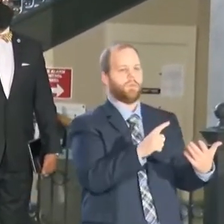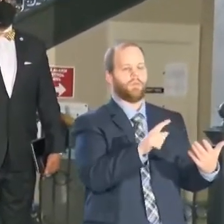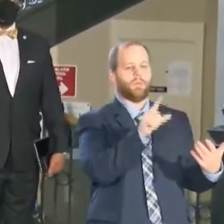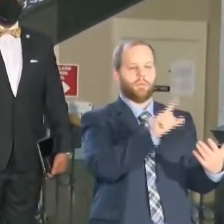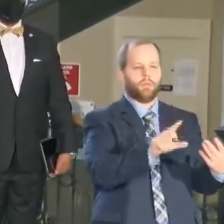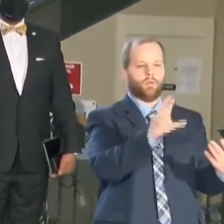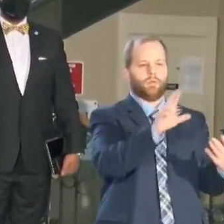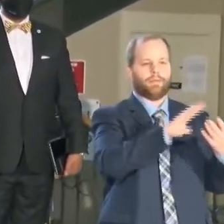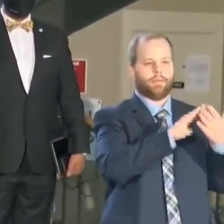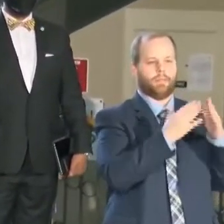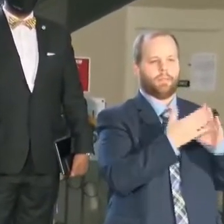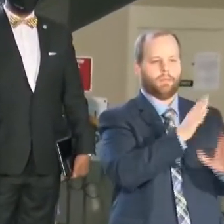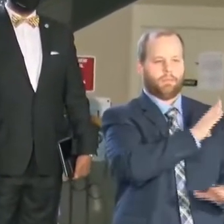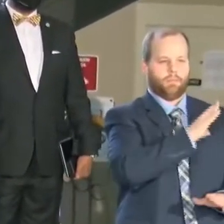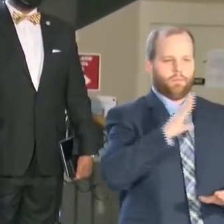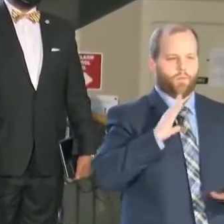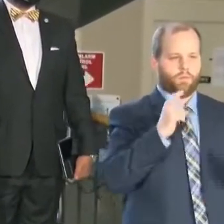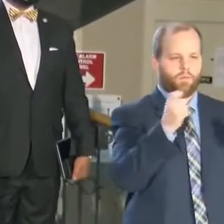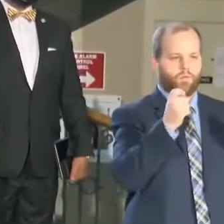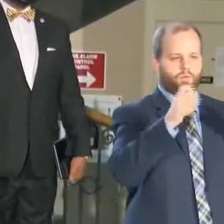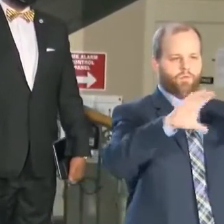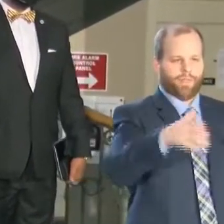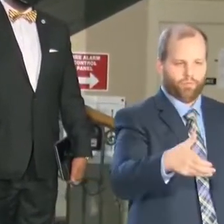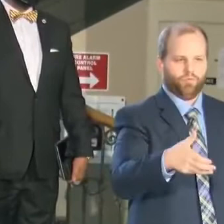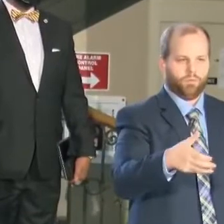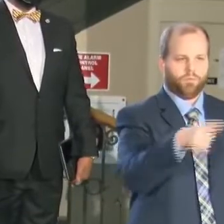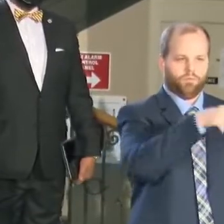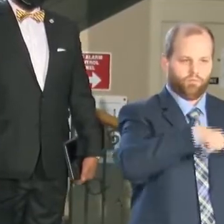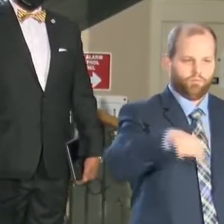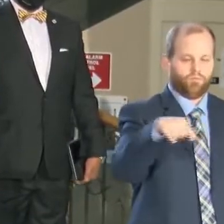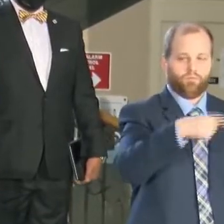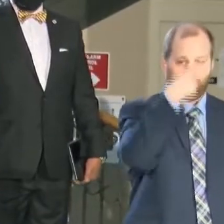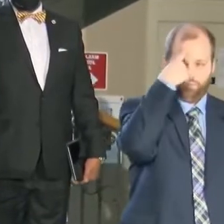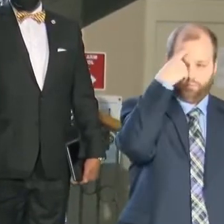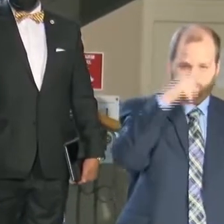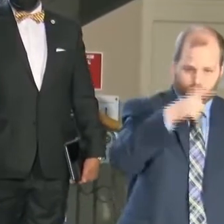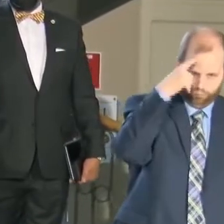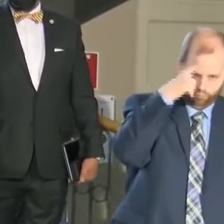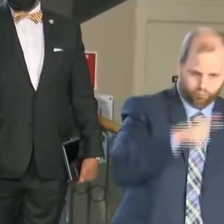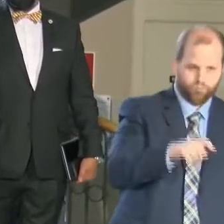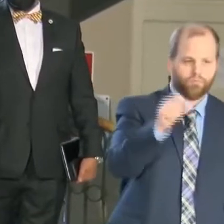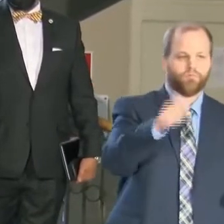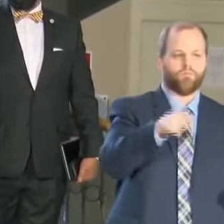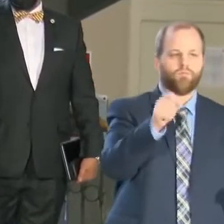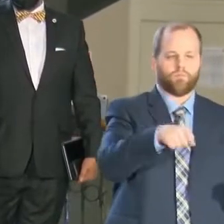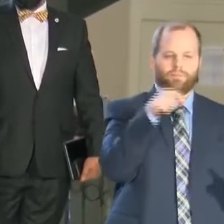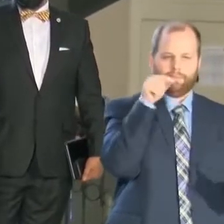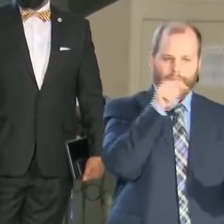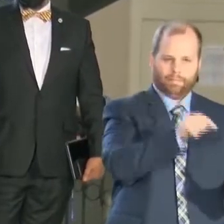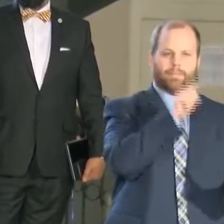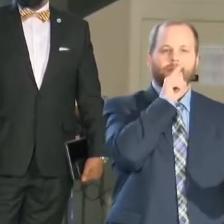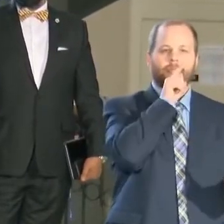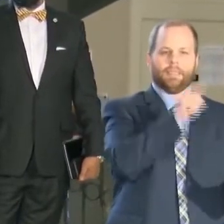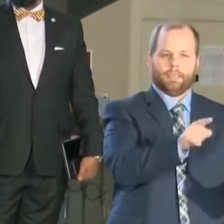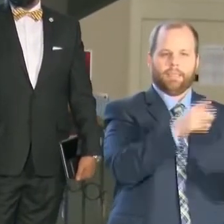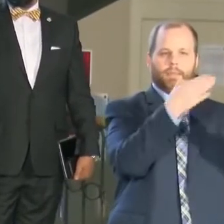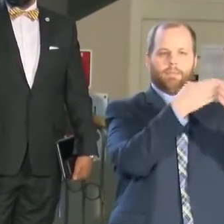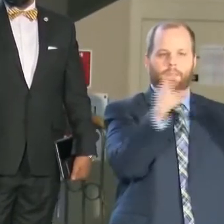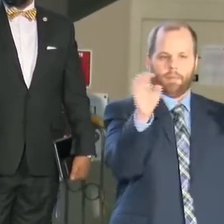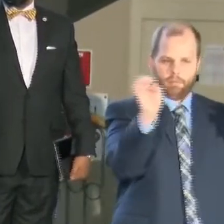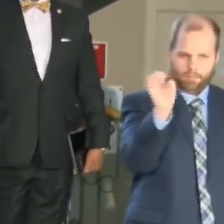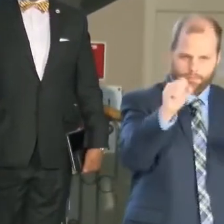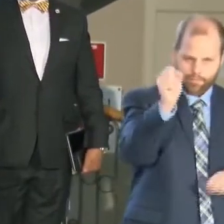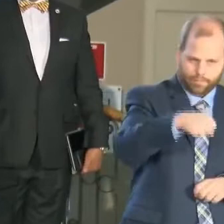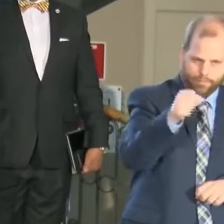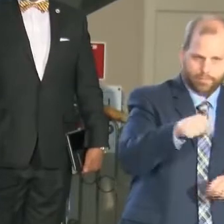Directors, who not only agreed to acknowledge this as a public health emergency, to allow us to expedite